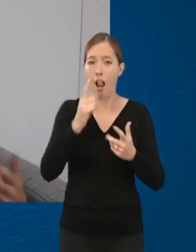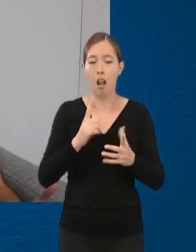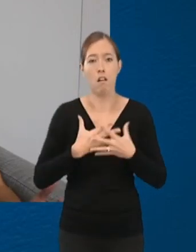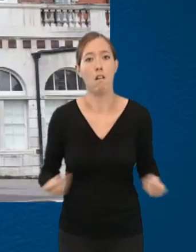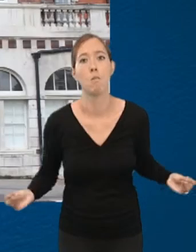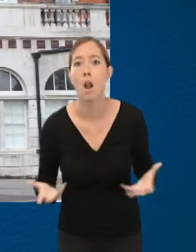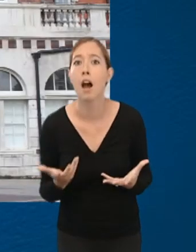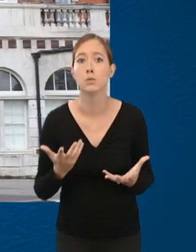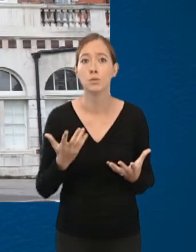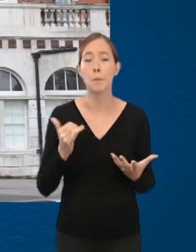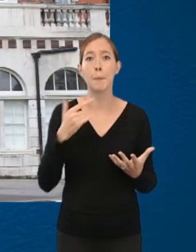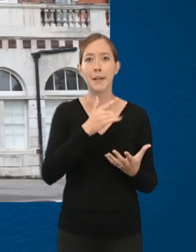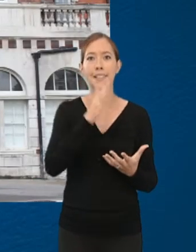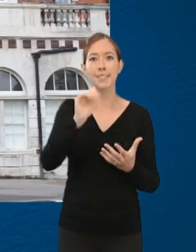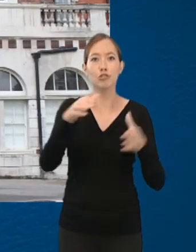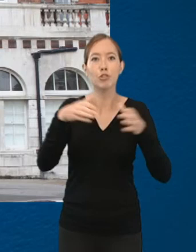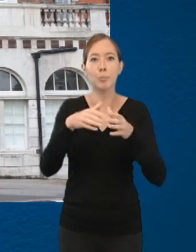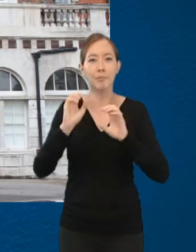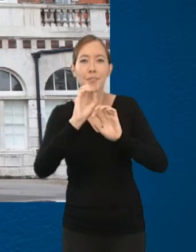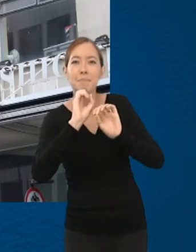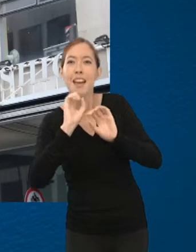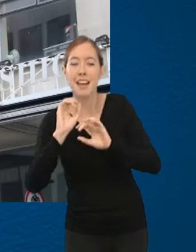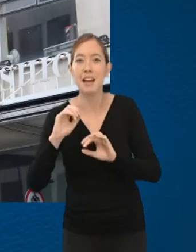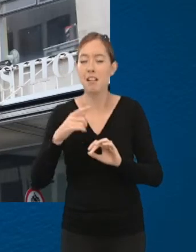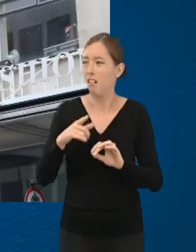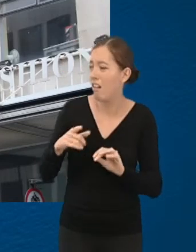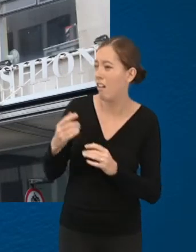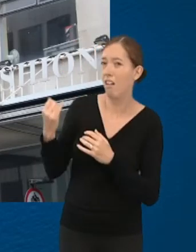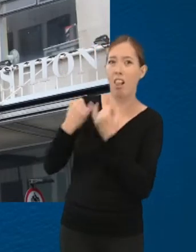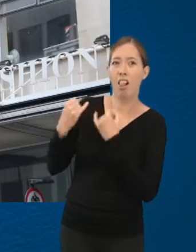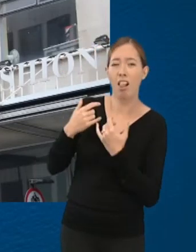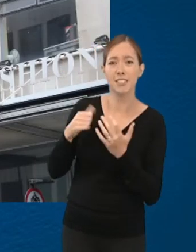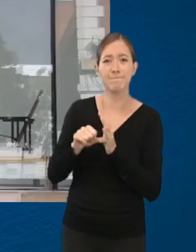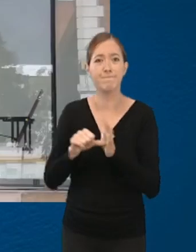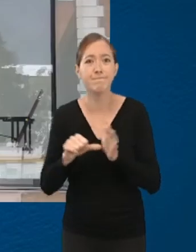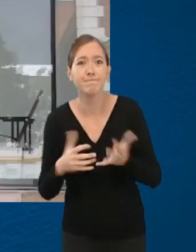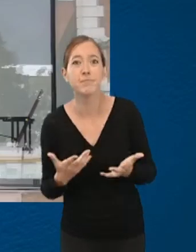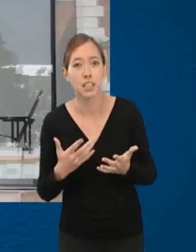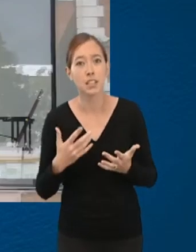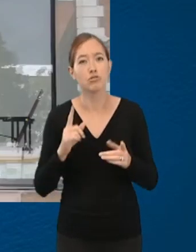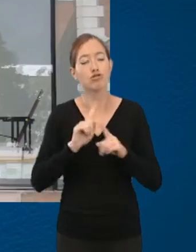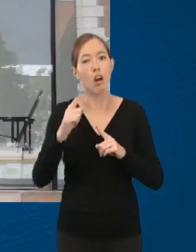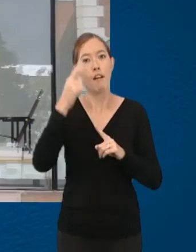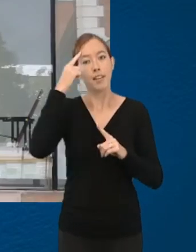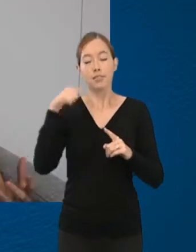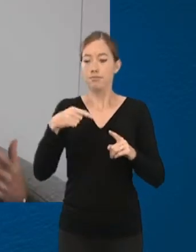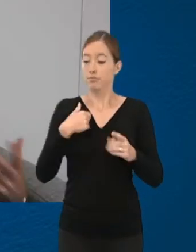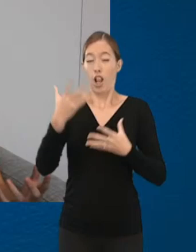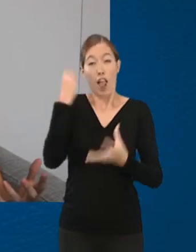criticism when you're at your crit groups might not be easy for you. The best thing to do is to really see this as part of the learning curve. University